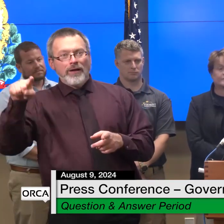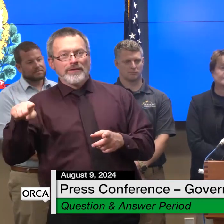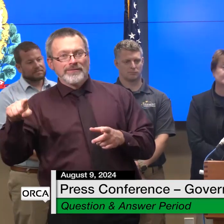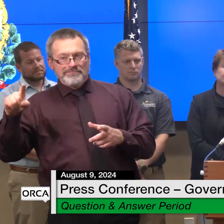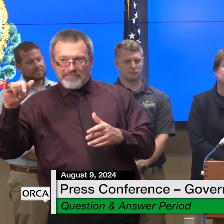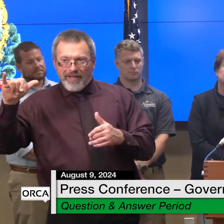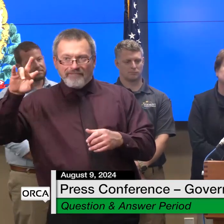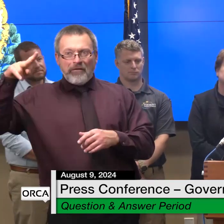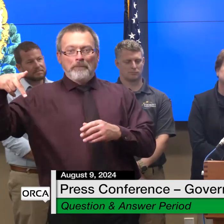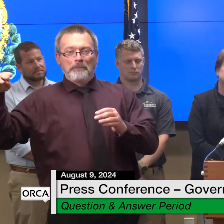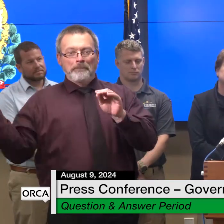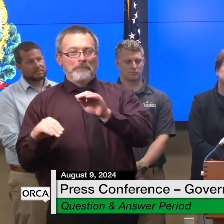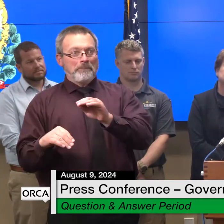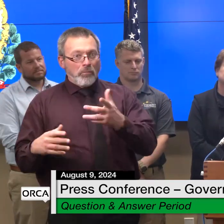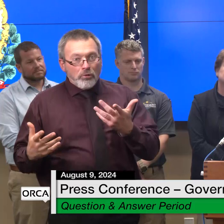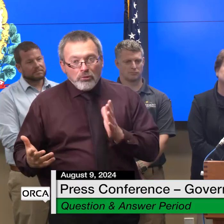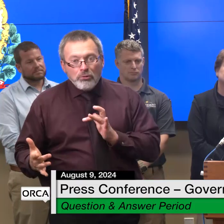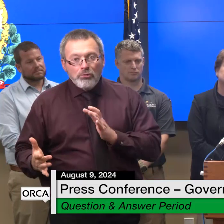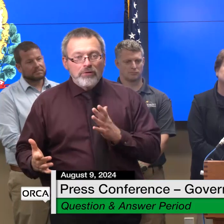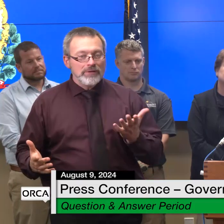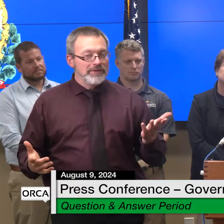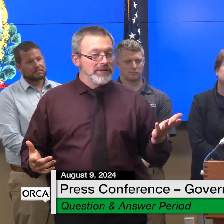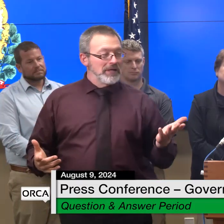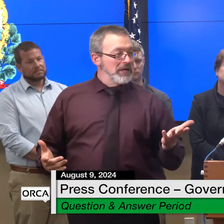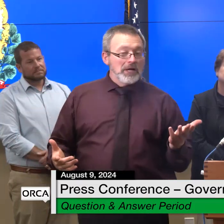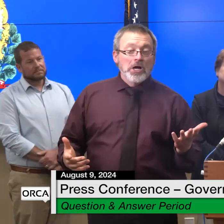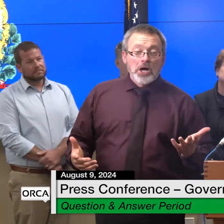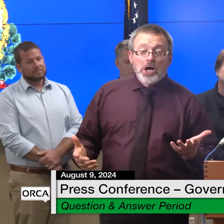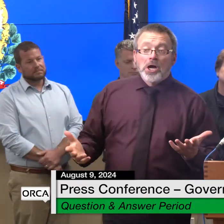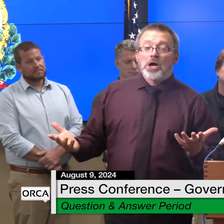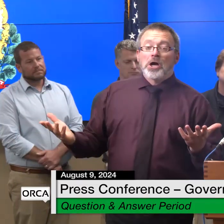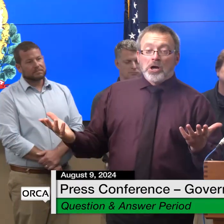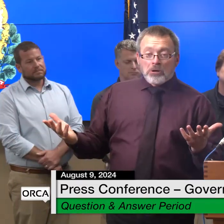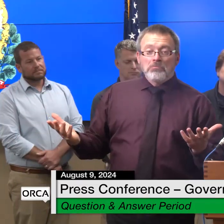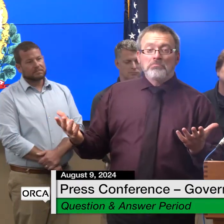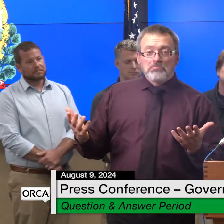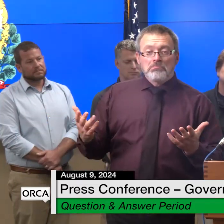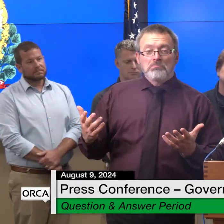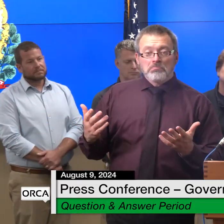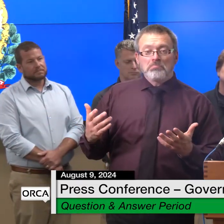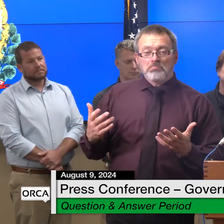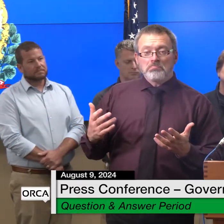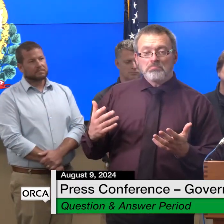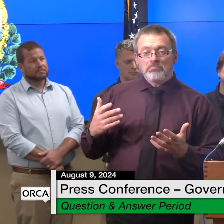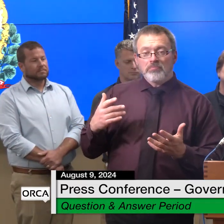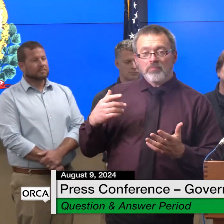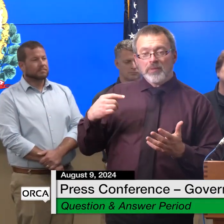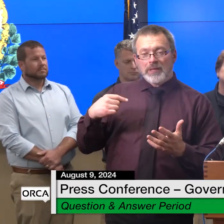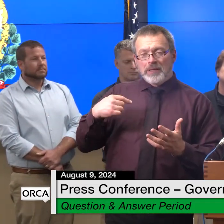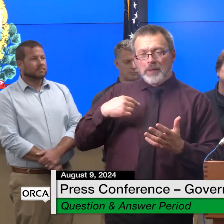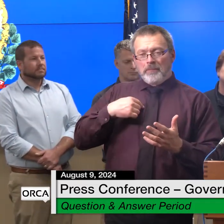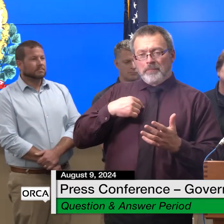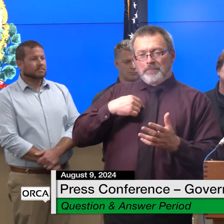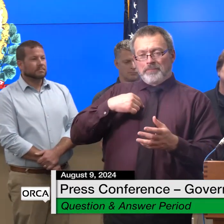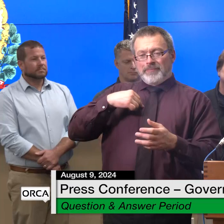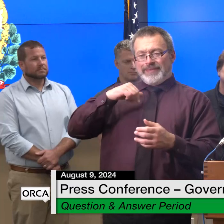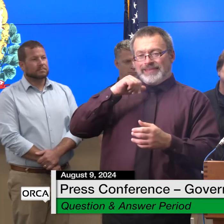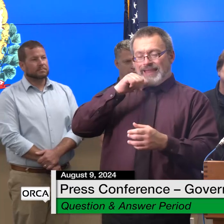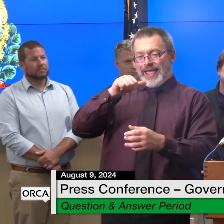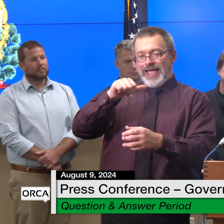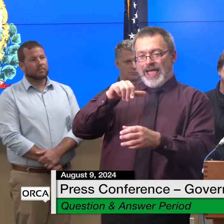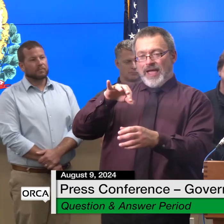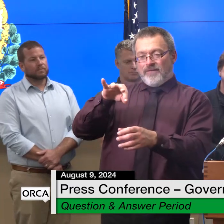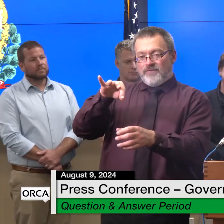i have said that uh i would probably not vote for another president who hadn't served in some